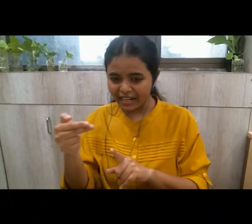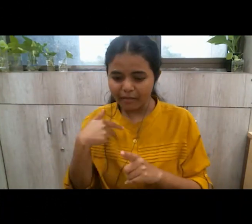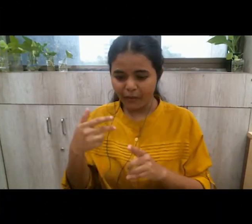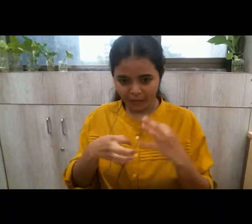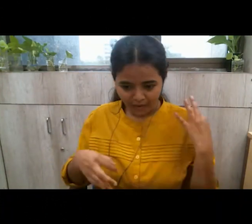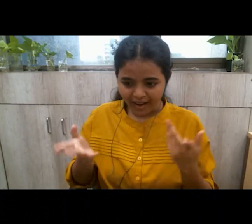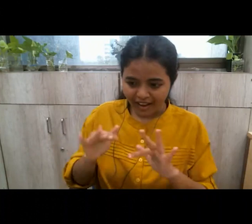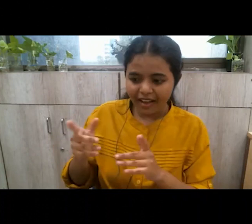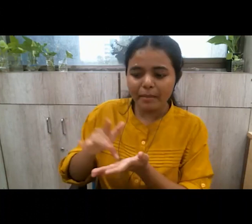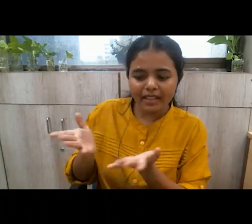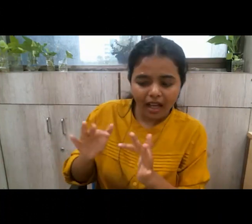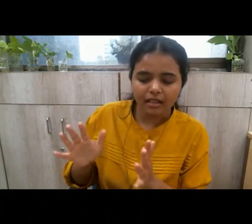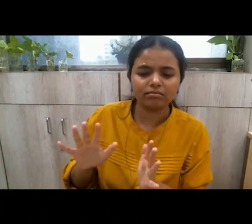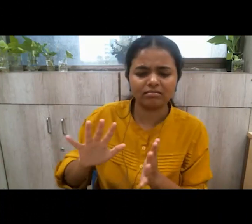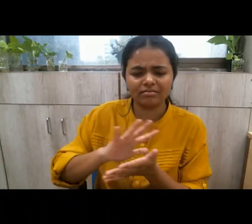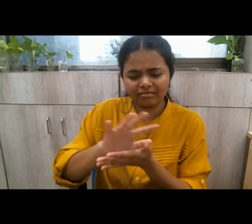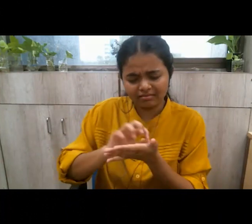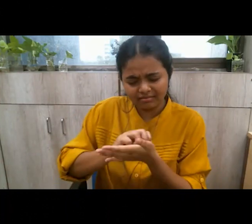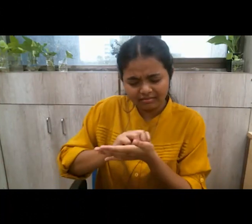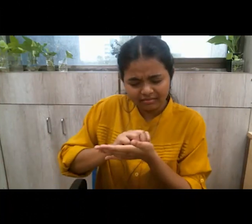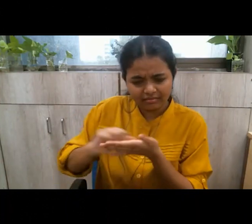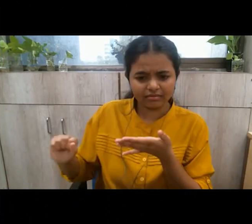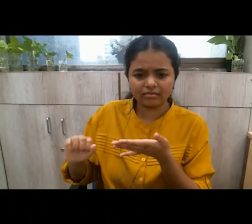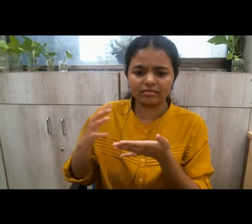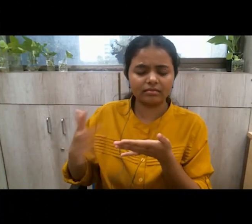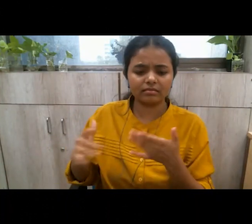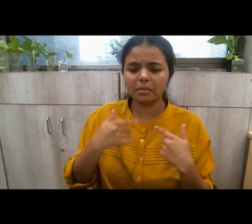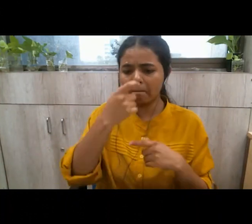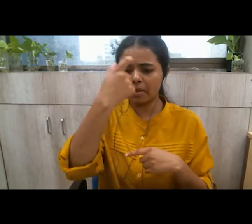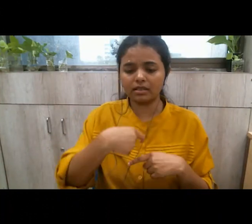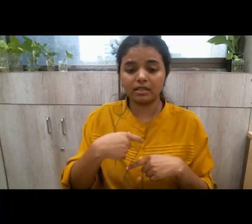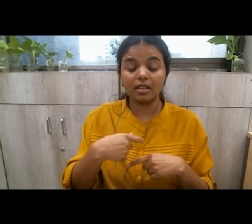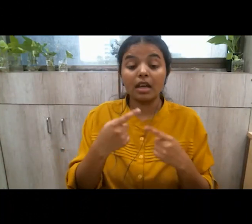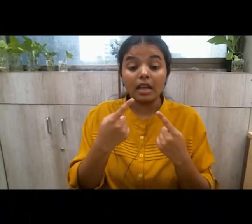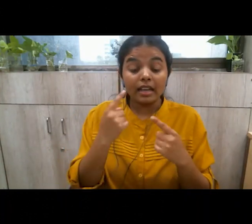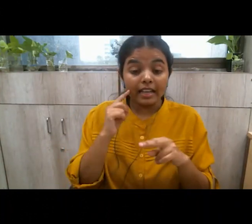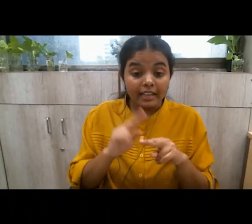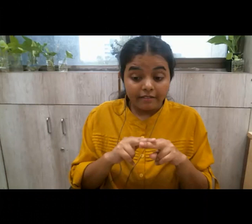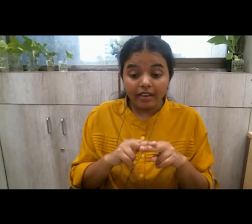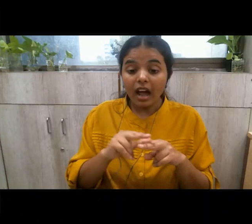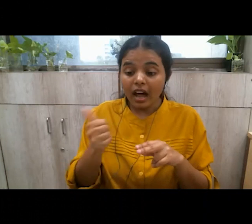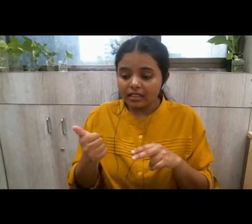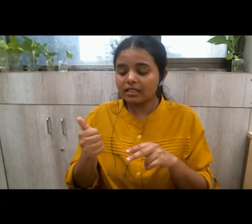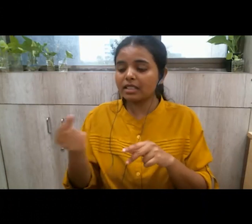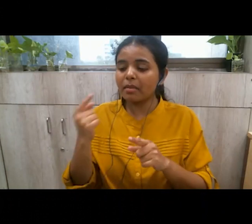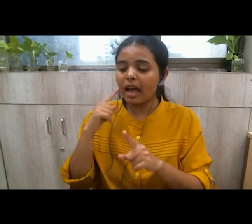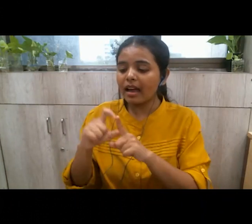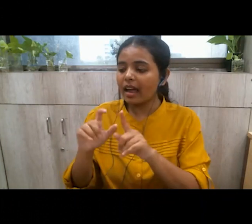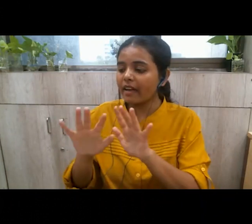if i adopt sub-identities within the human race i adopt sub-identities